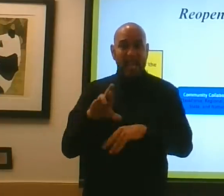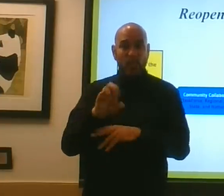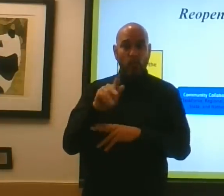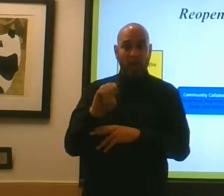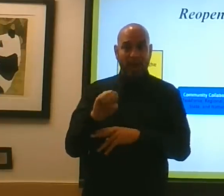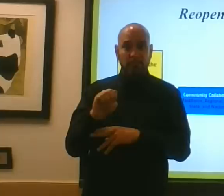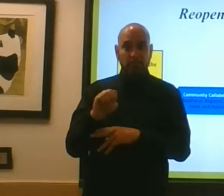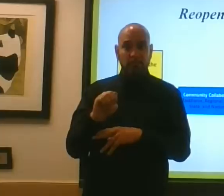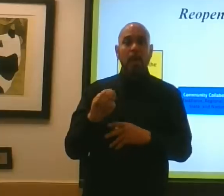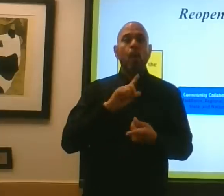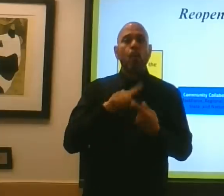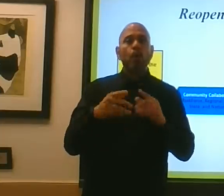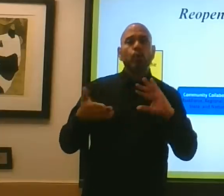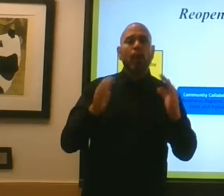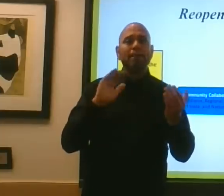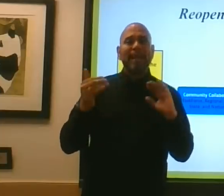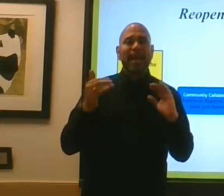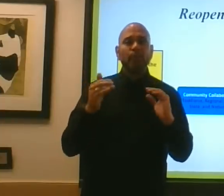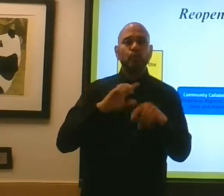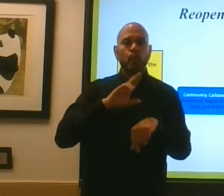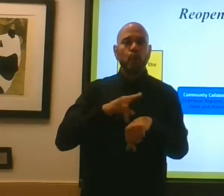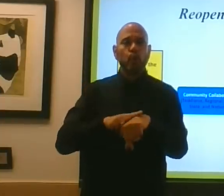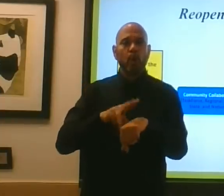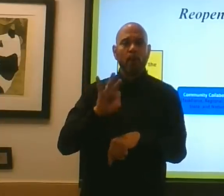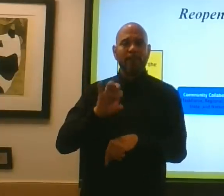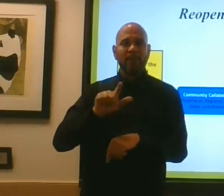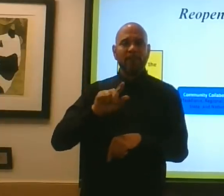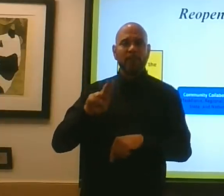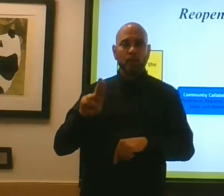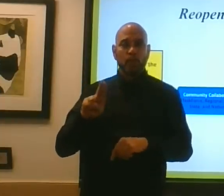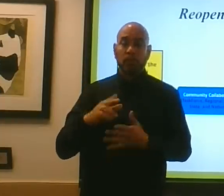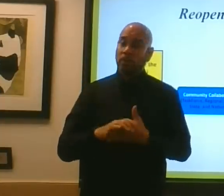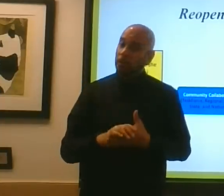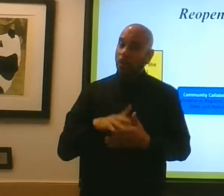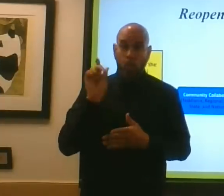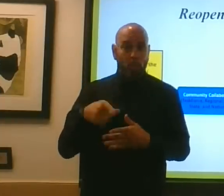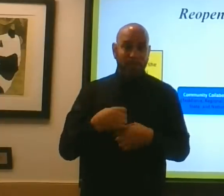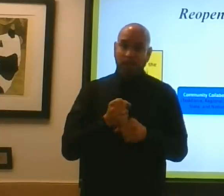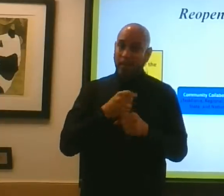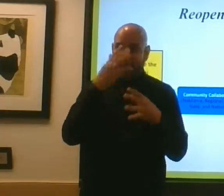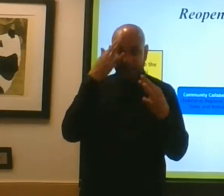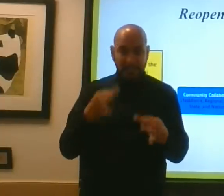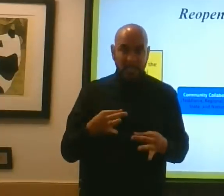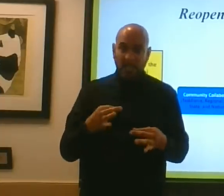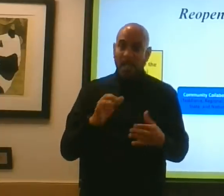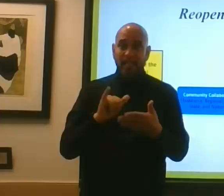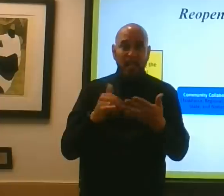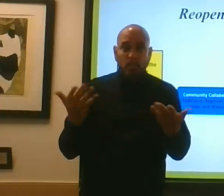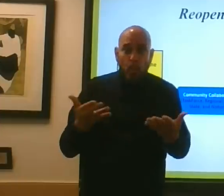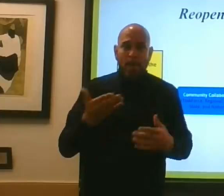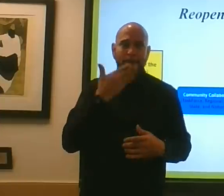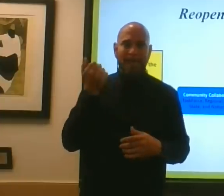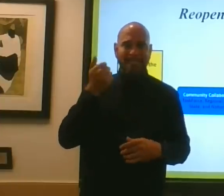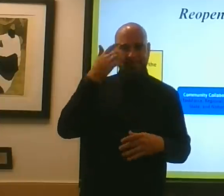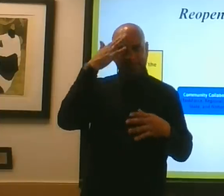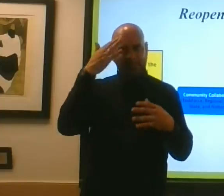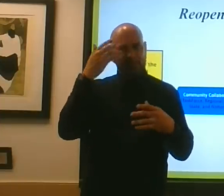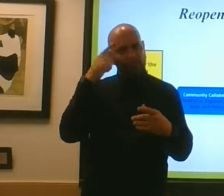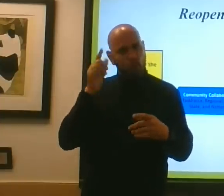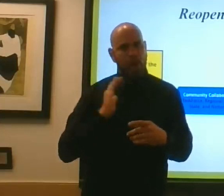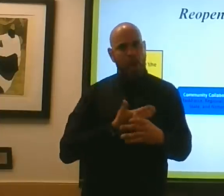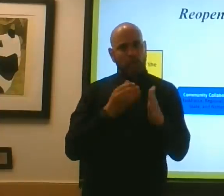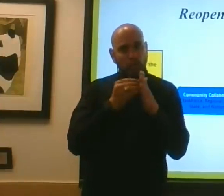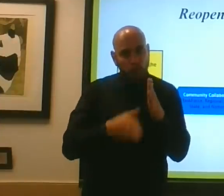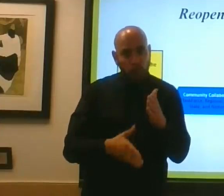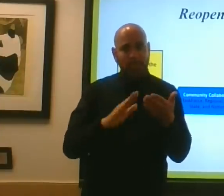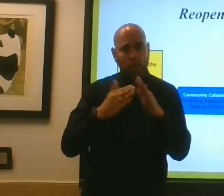normal flu. Therefore, we've got to make decisions that are in the best interest of our students, our community